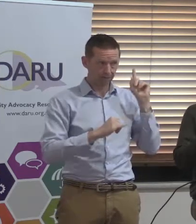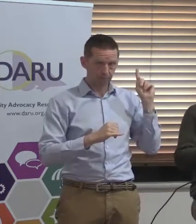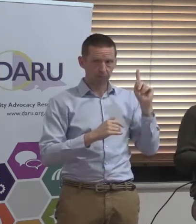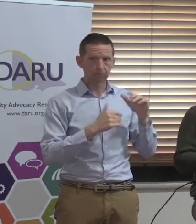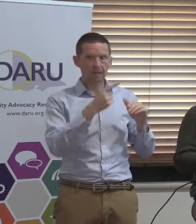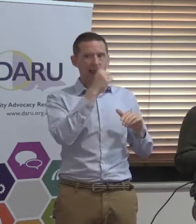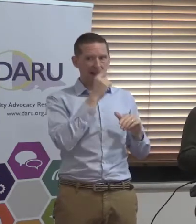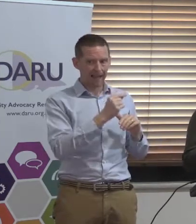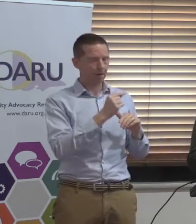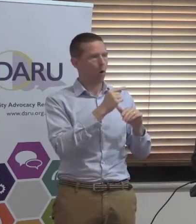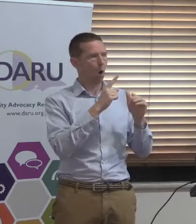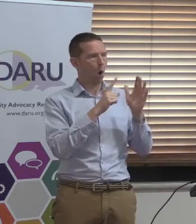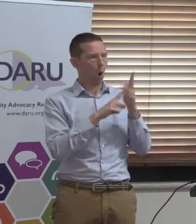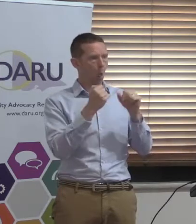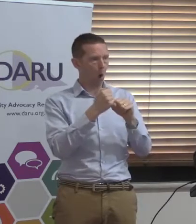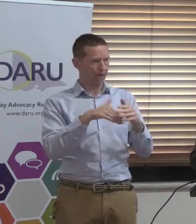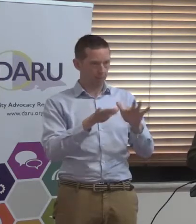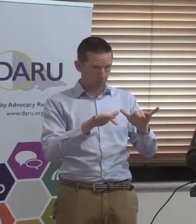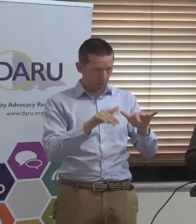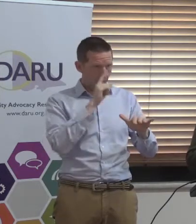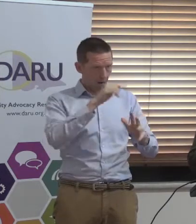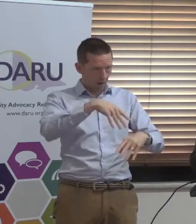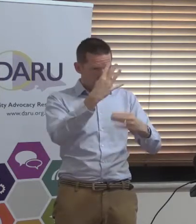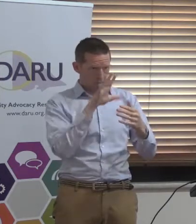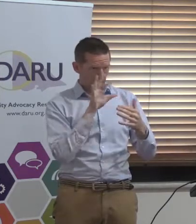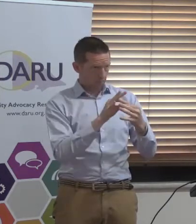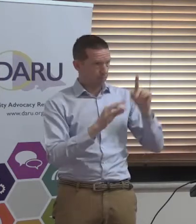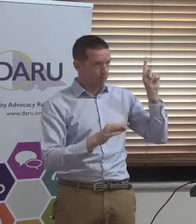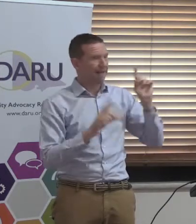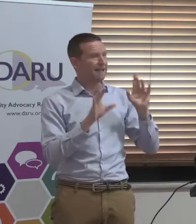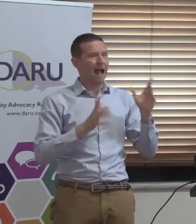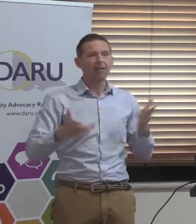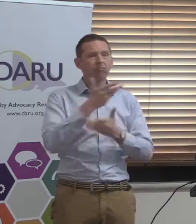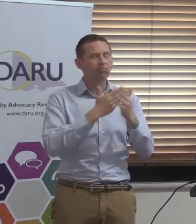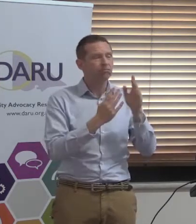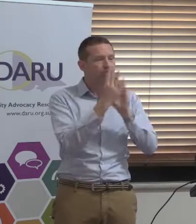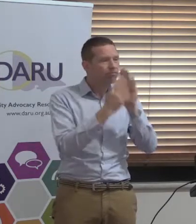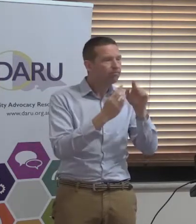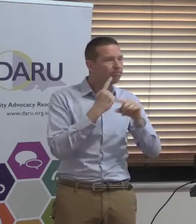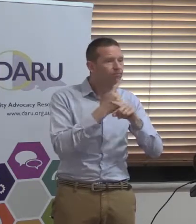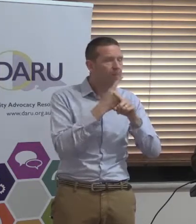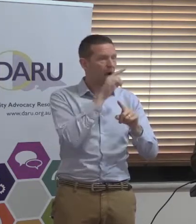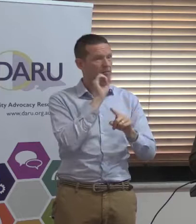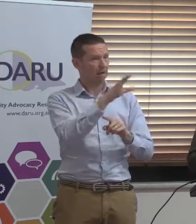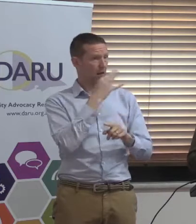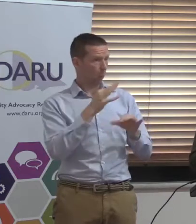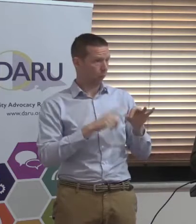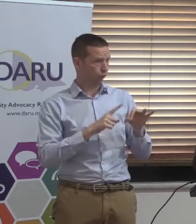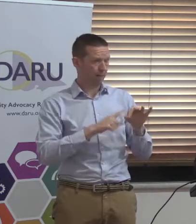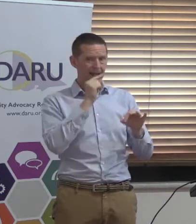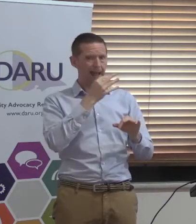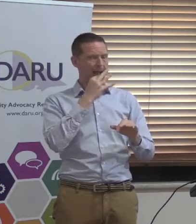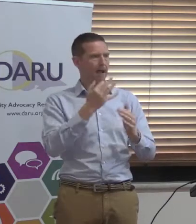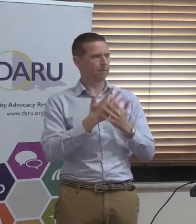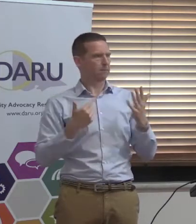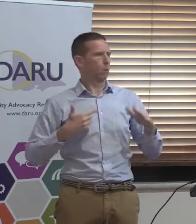log on, become part of that community and start a conversation. Ask a question, ask anything about the work they're